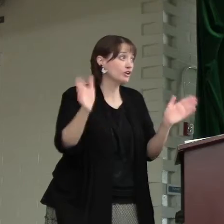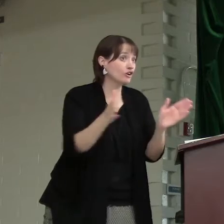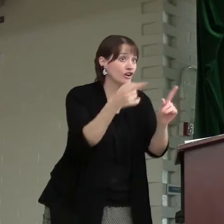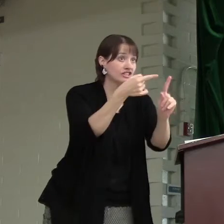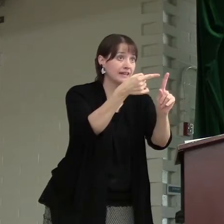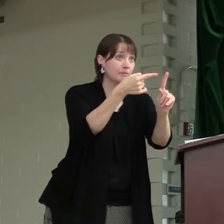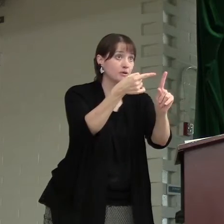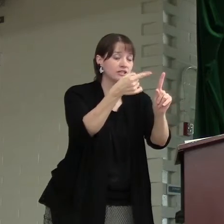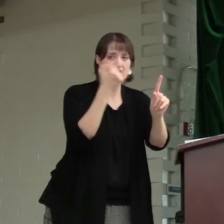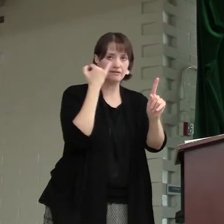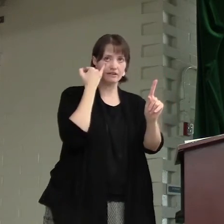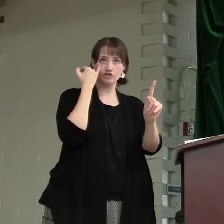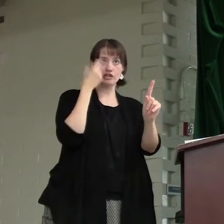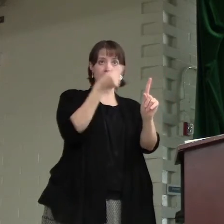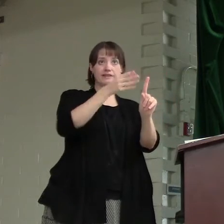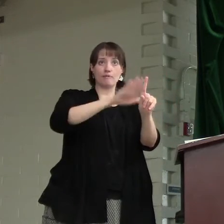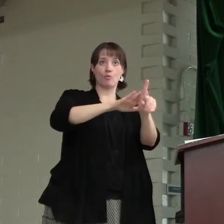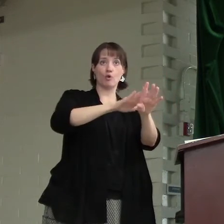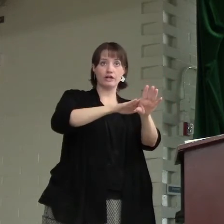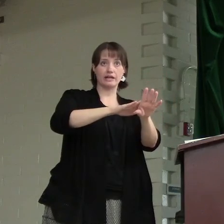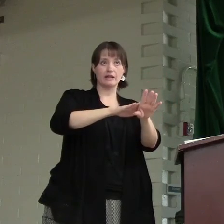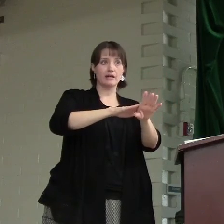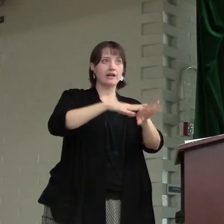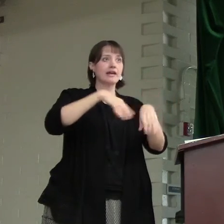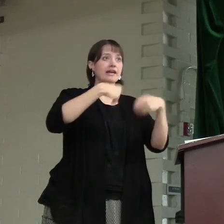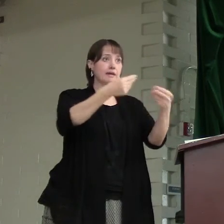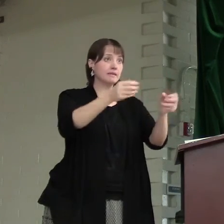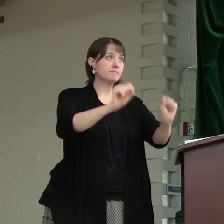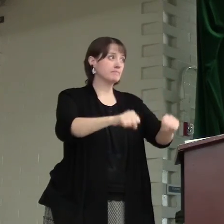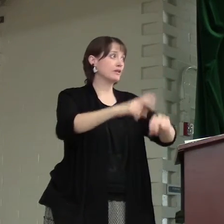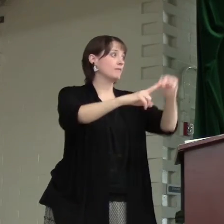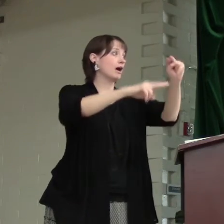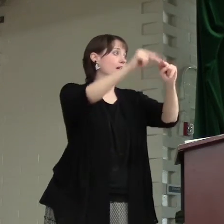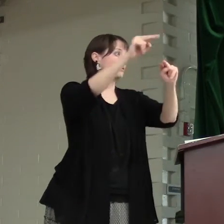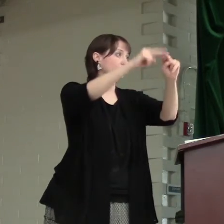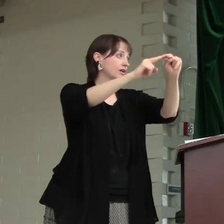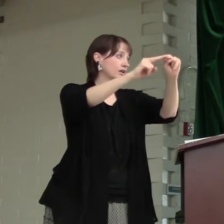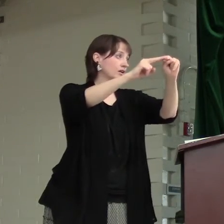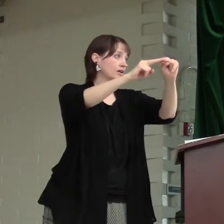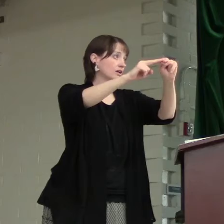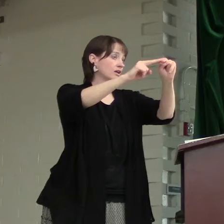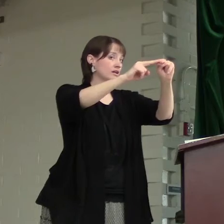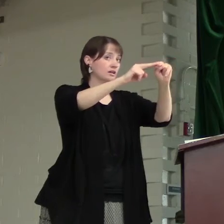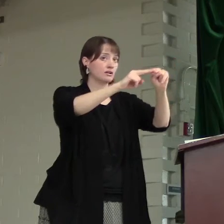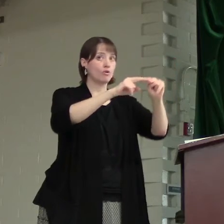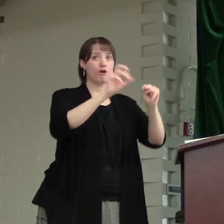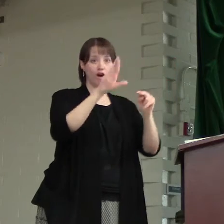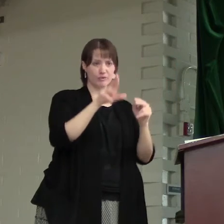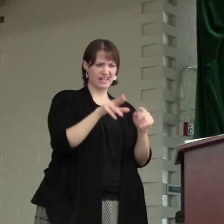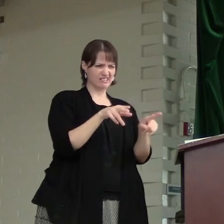encouraging that person? Even if you're giving them a warning, it can be to build them up. Or are we like